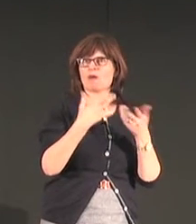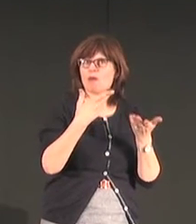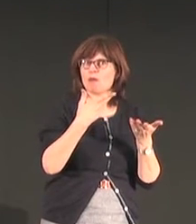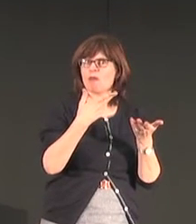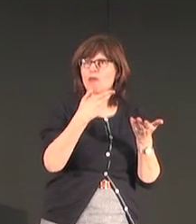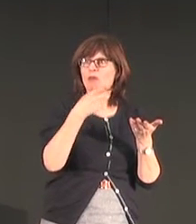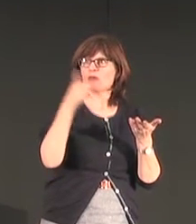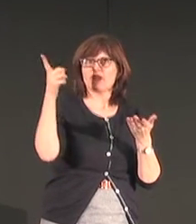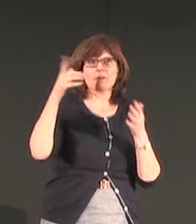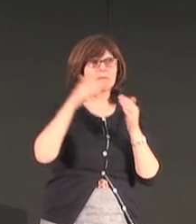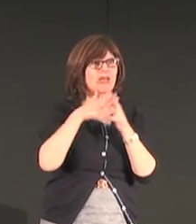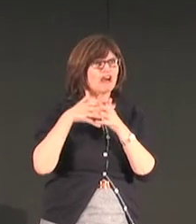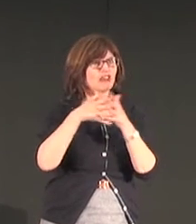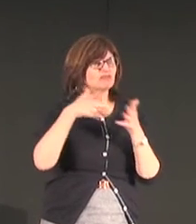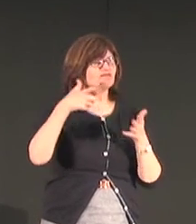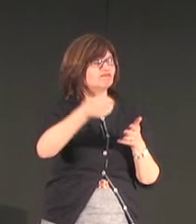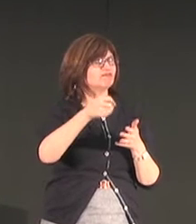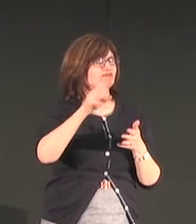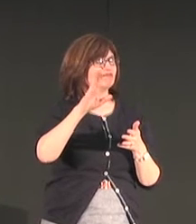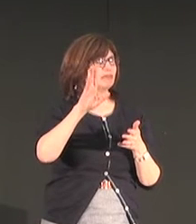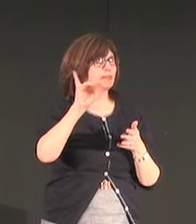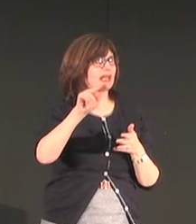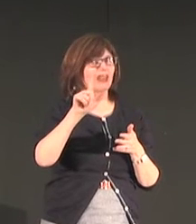about something about America